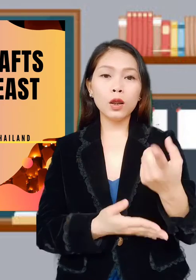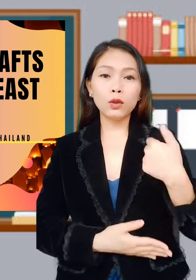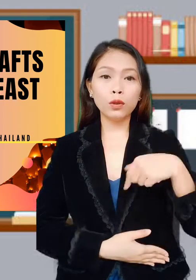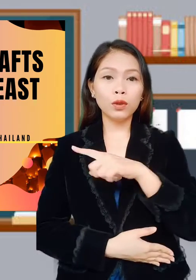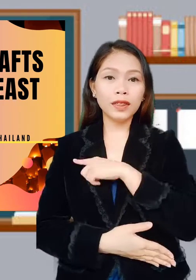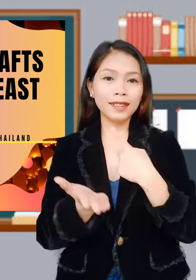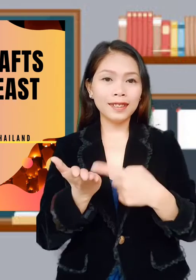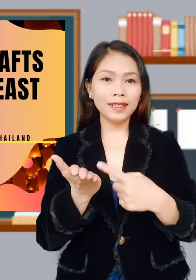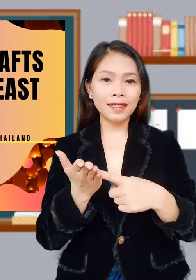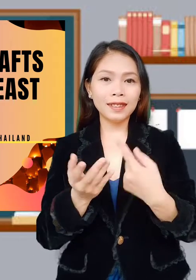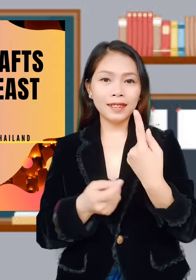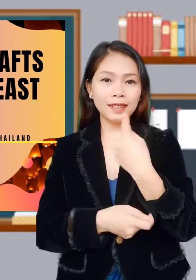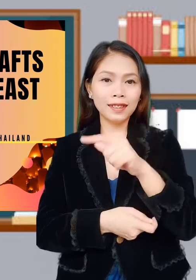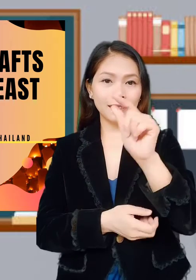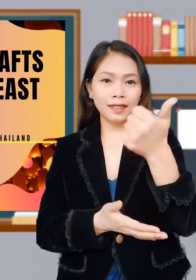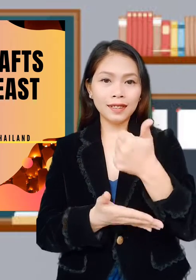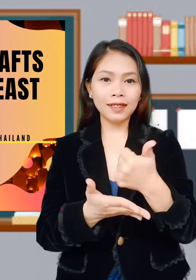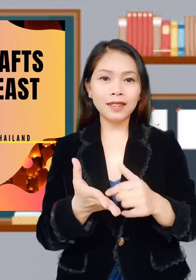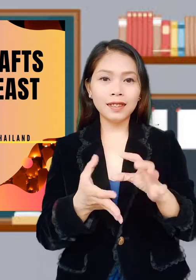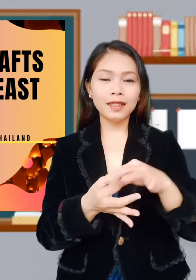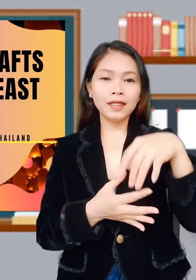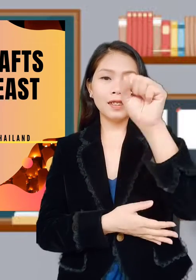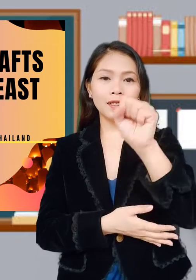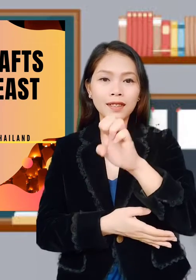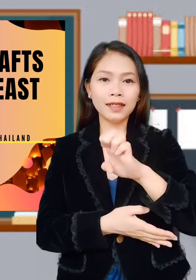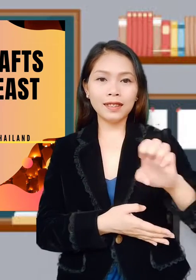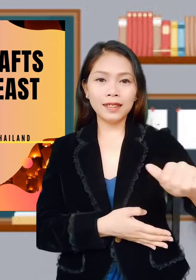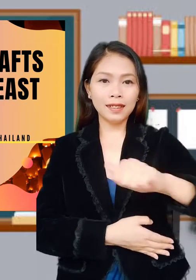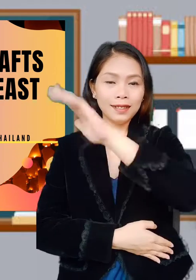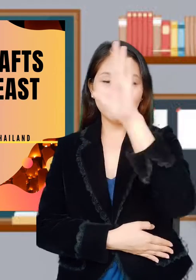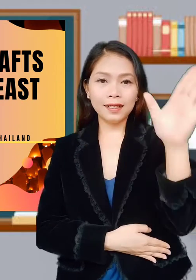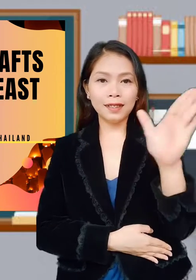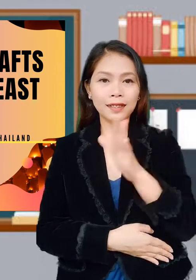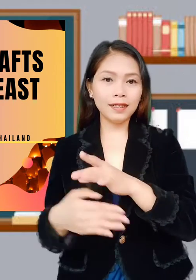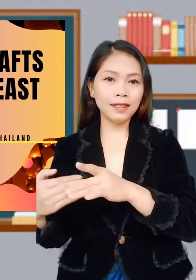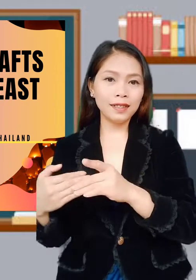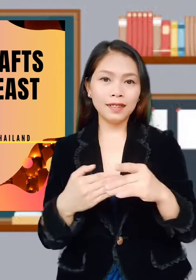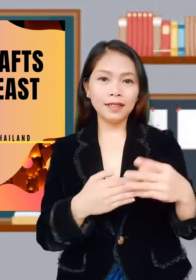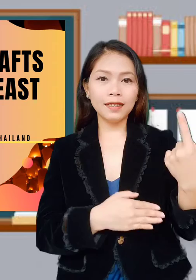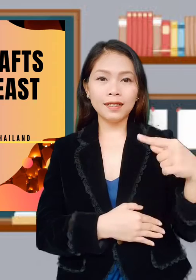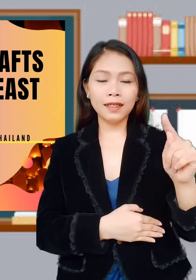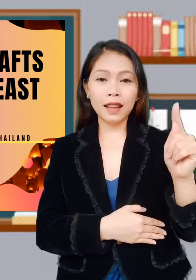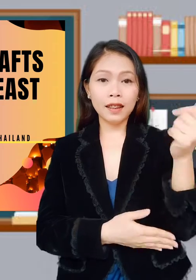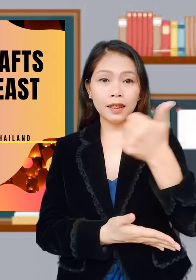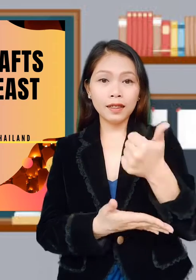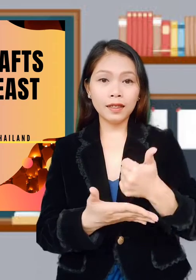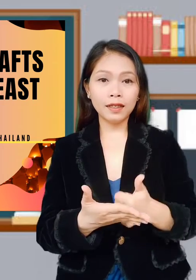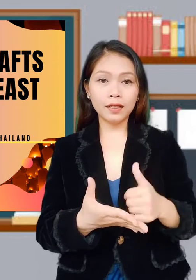lesson, we will discuss about the arts of Southeast Asia, especially in Laos,